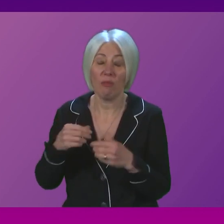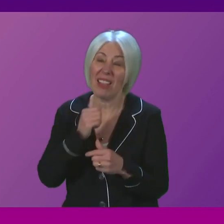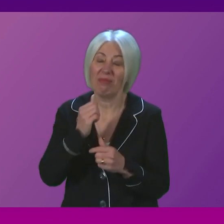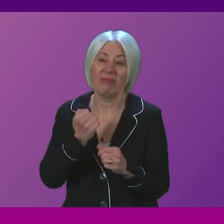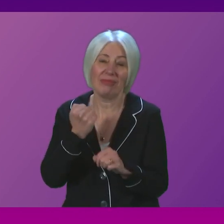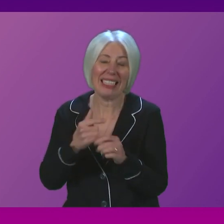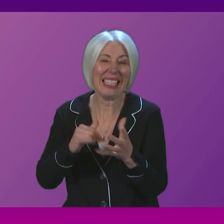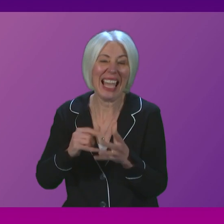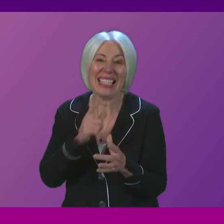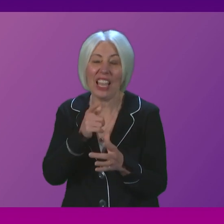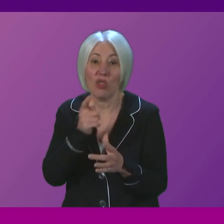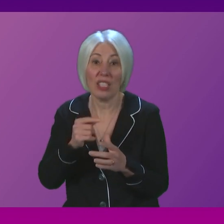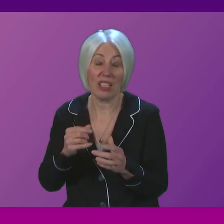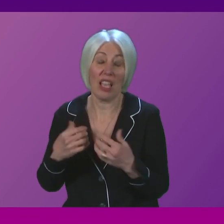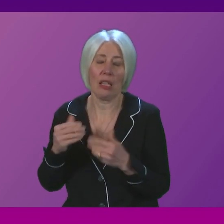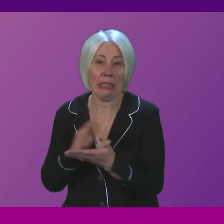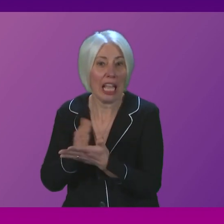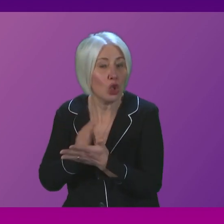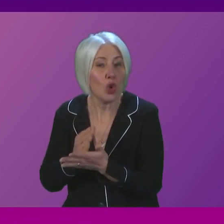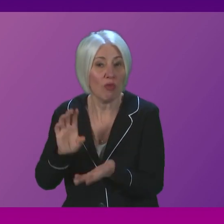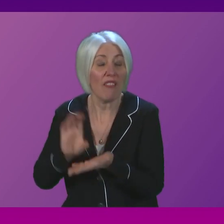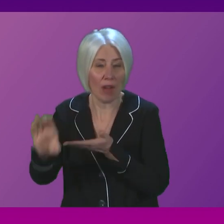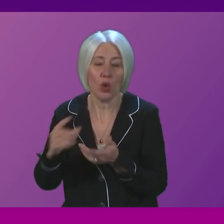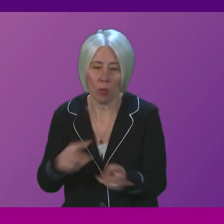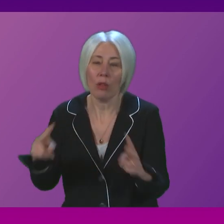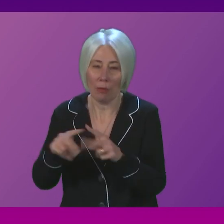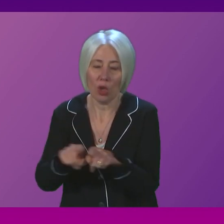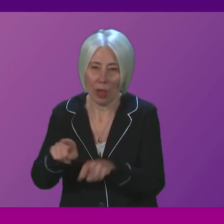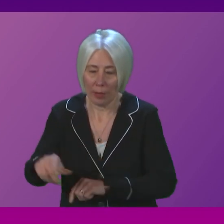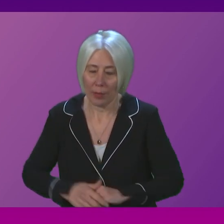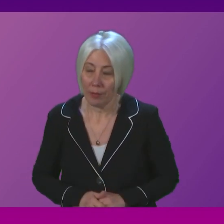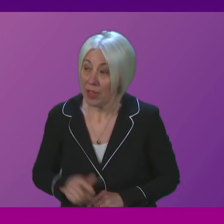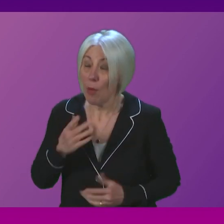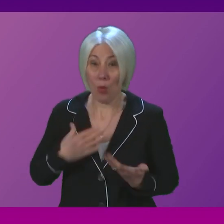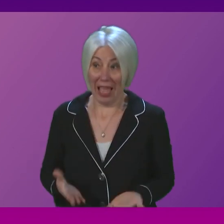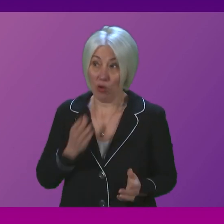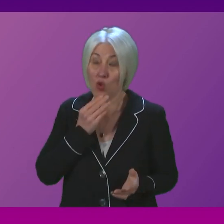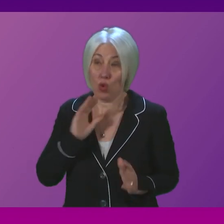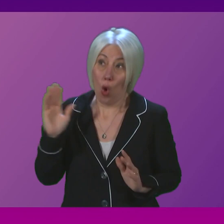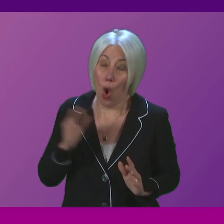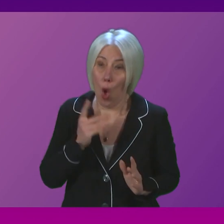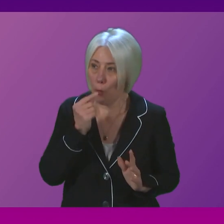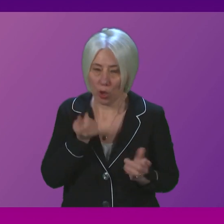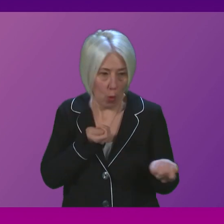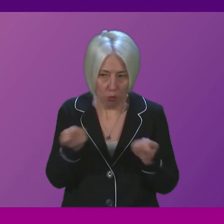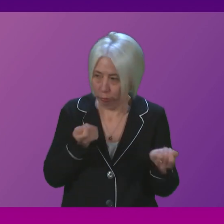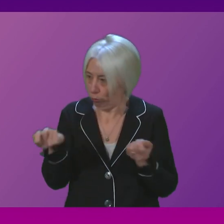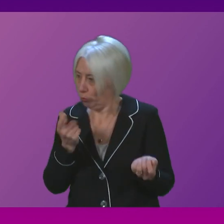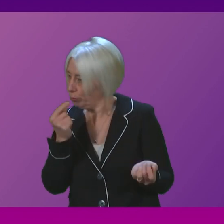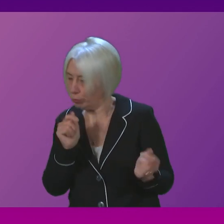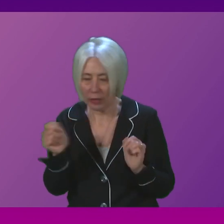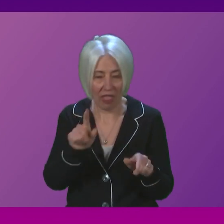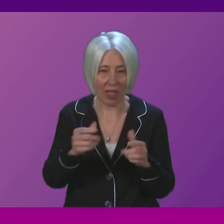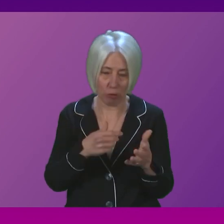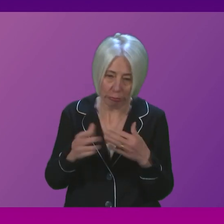20 million pounds but we must see the UK government use all of the levers at its disposal to tackle this